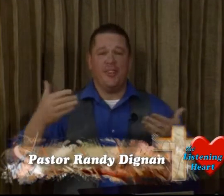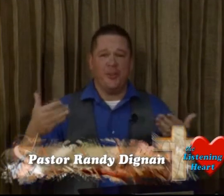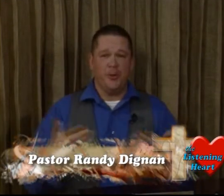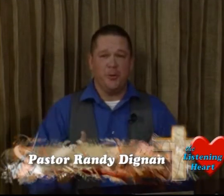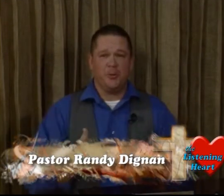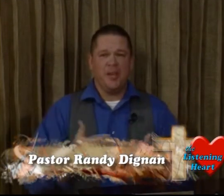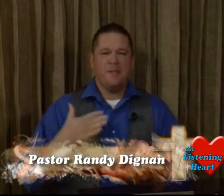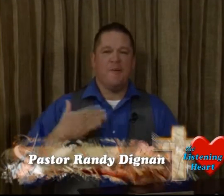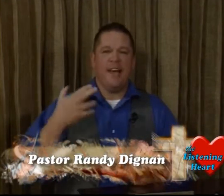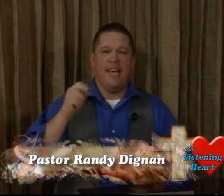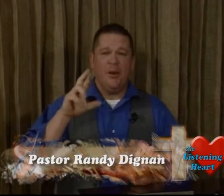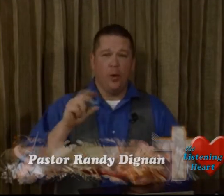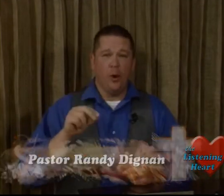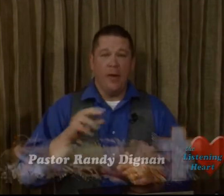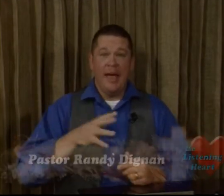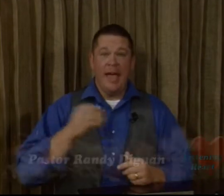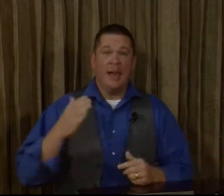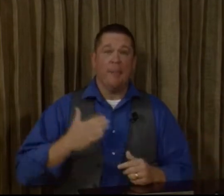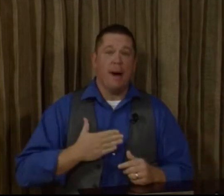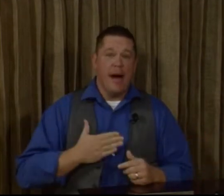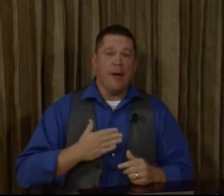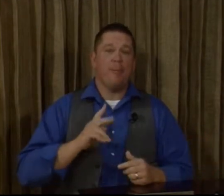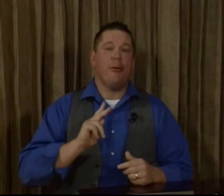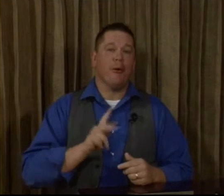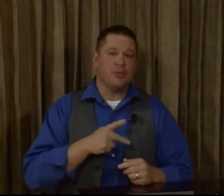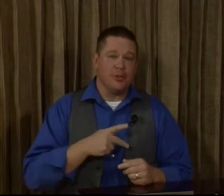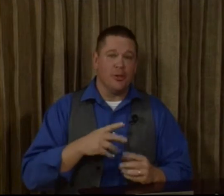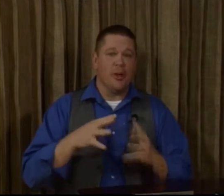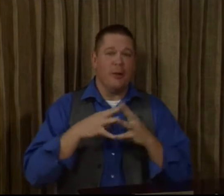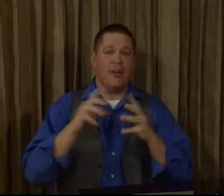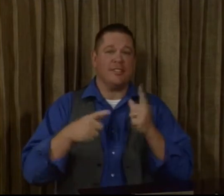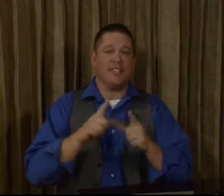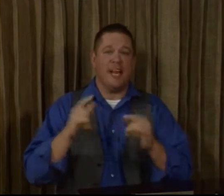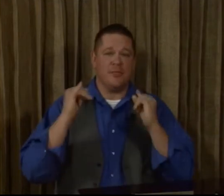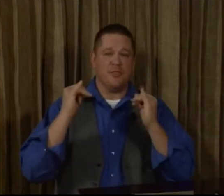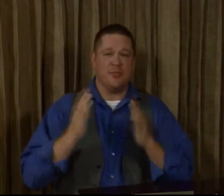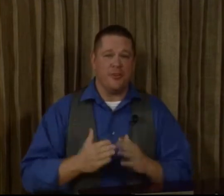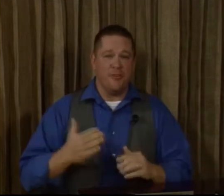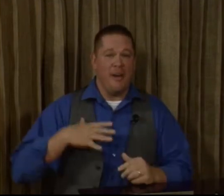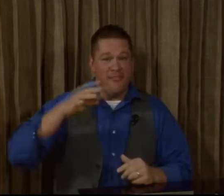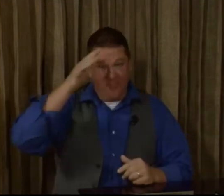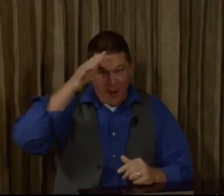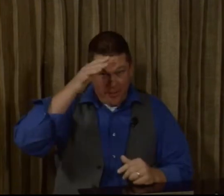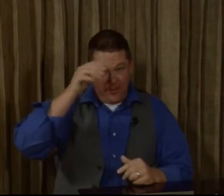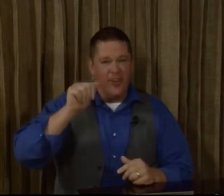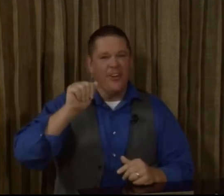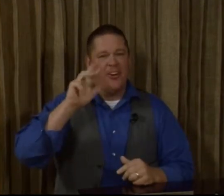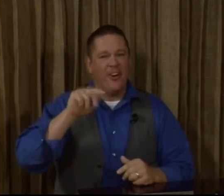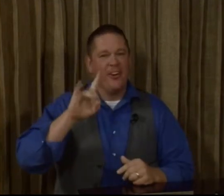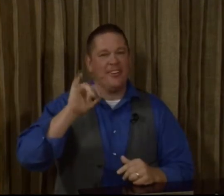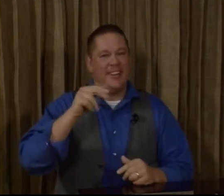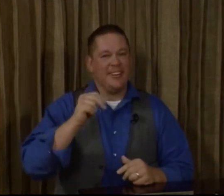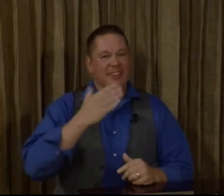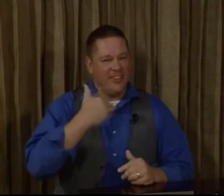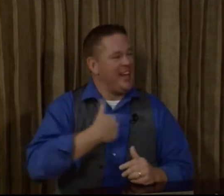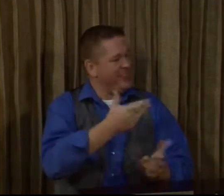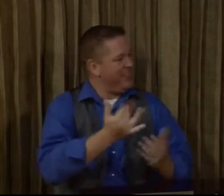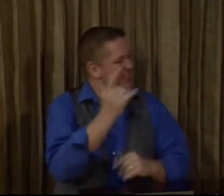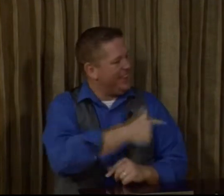introduce my hero and my personal American Sign Language instructor, my father, Art Dignan. Good to have you here today.